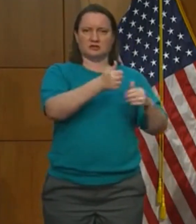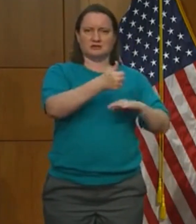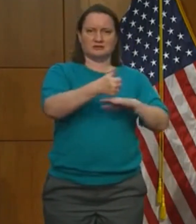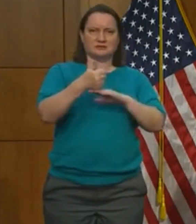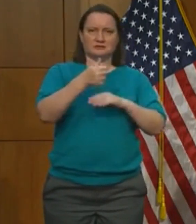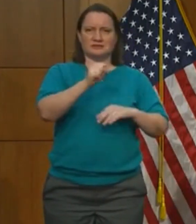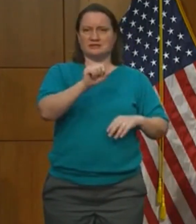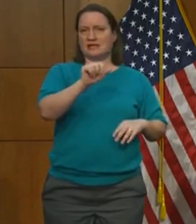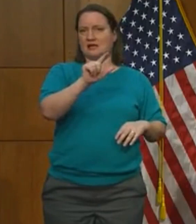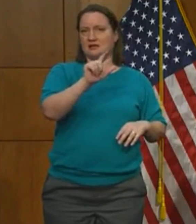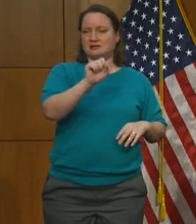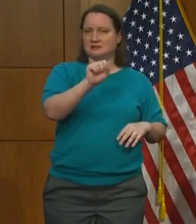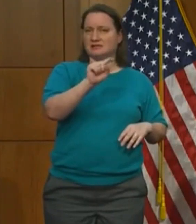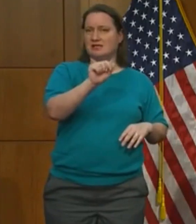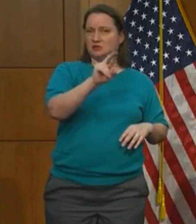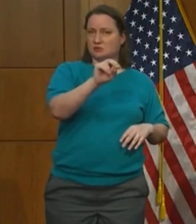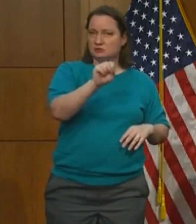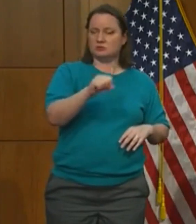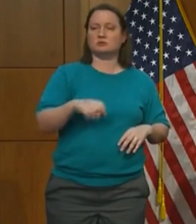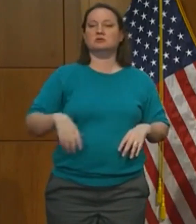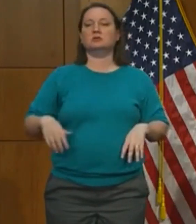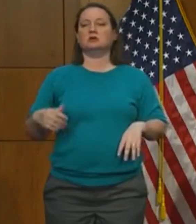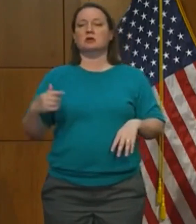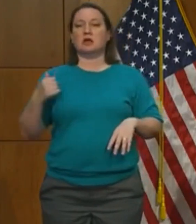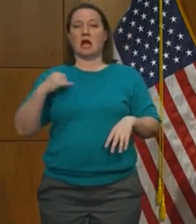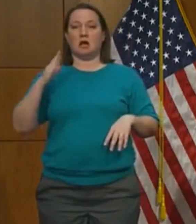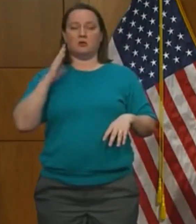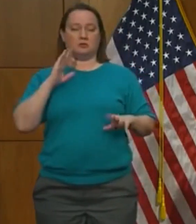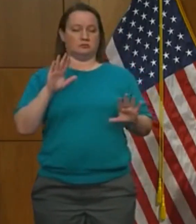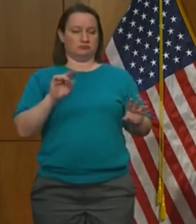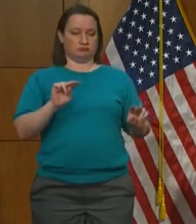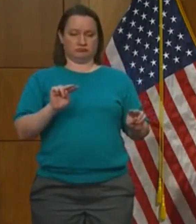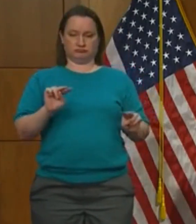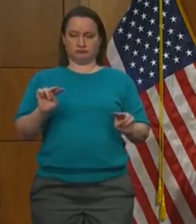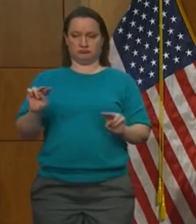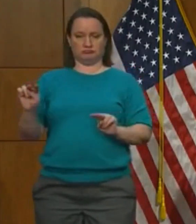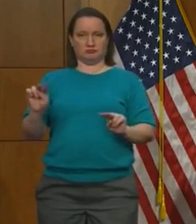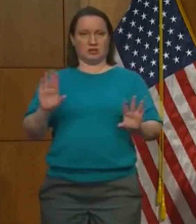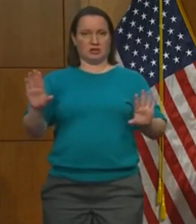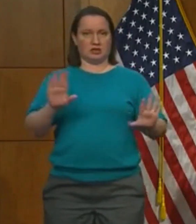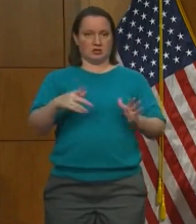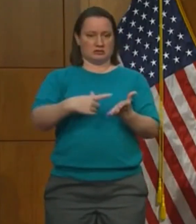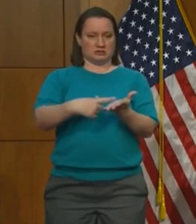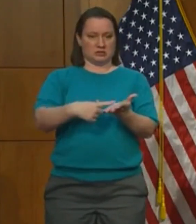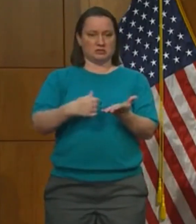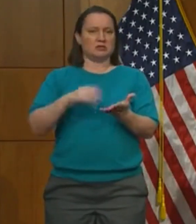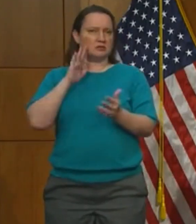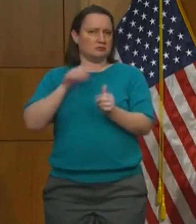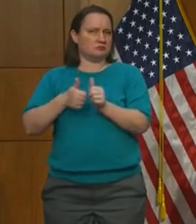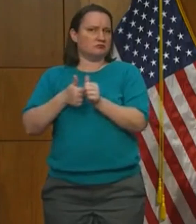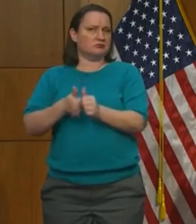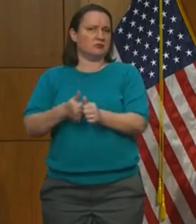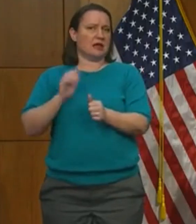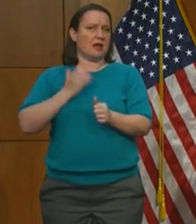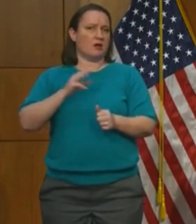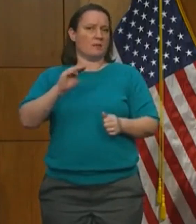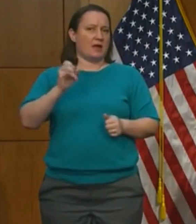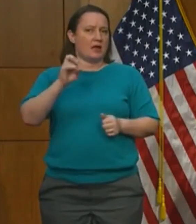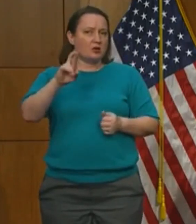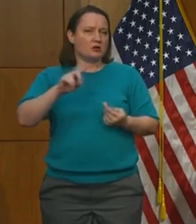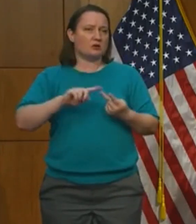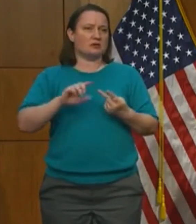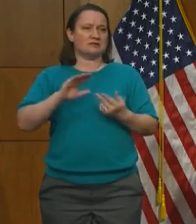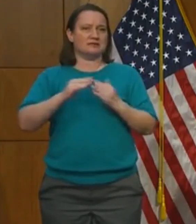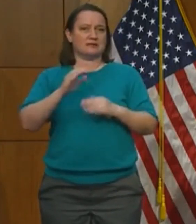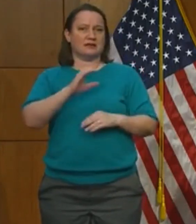take place. I will follow that discussion and really follow the lead of our mayor, city council, and the people that live in Virginia.